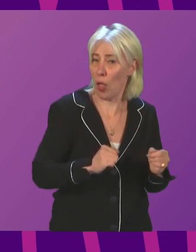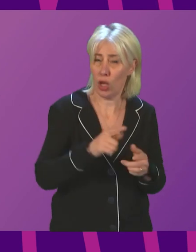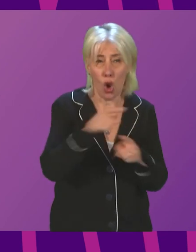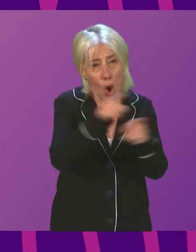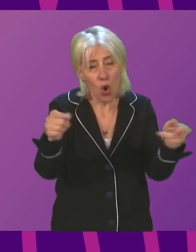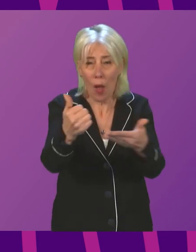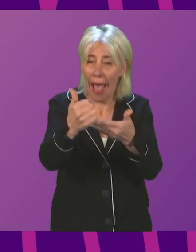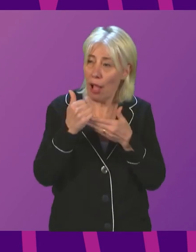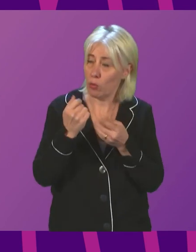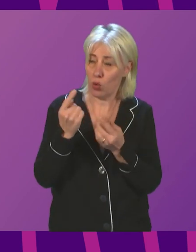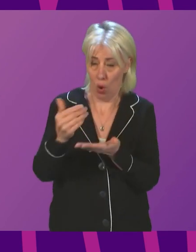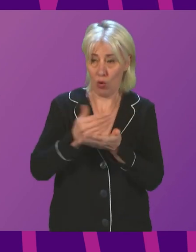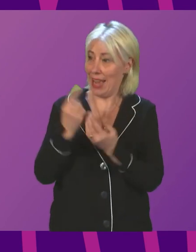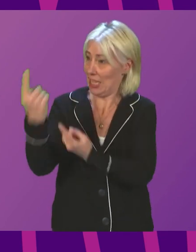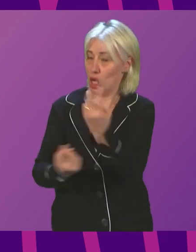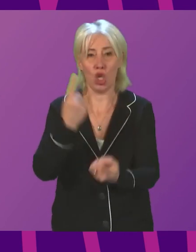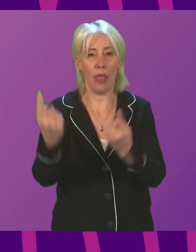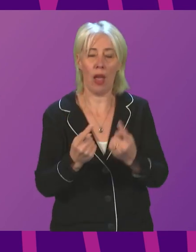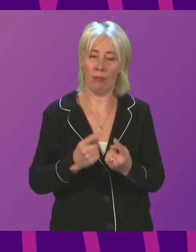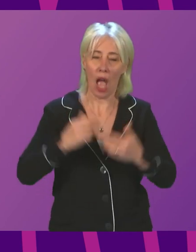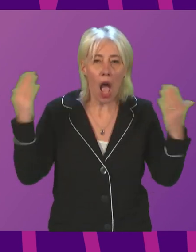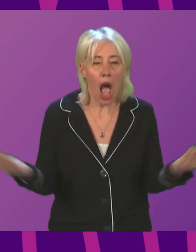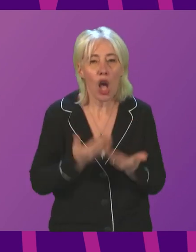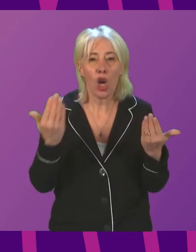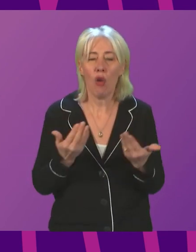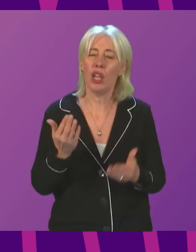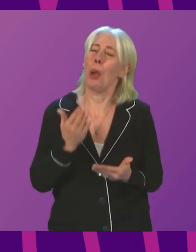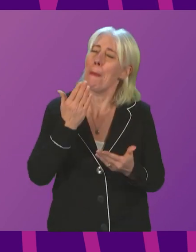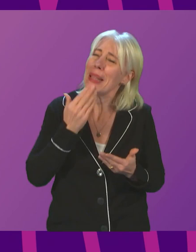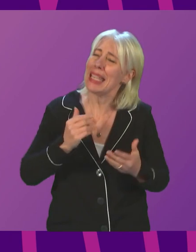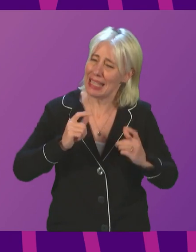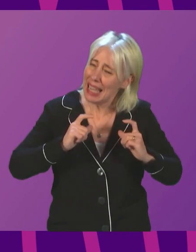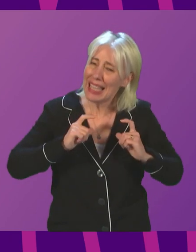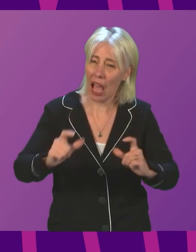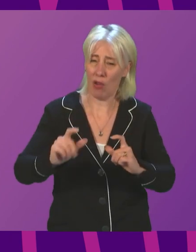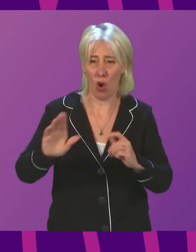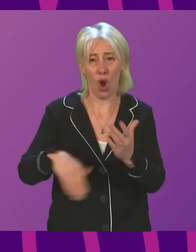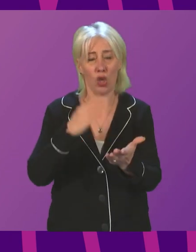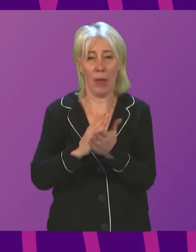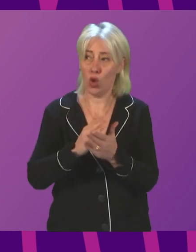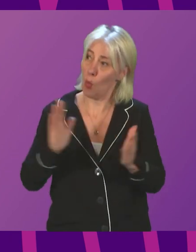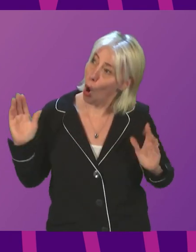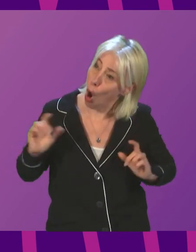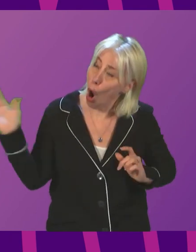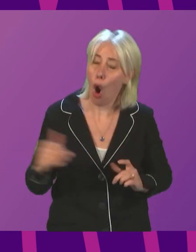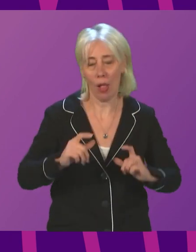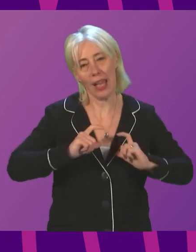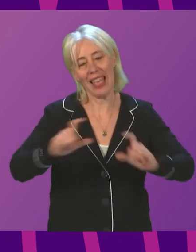help protect each other. I encourage people to continue to take the steps necessary to ensure we all remain safe.